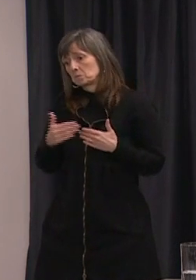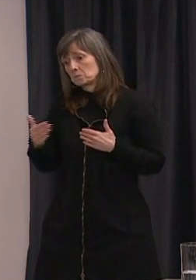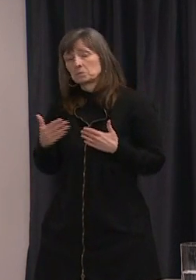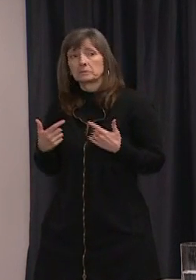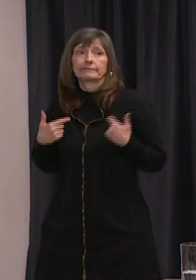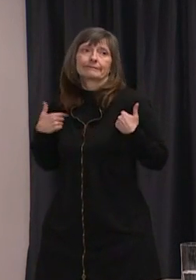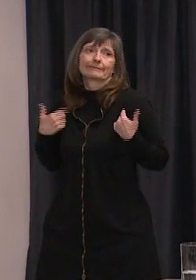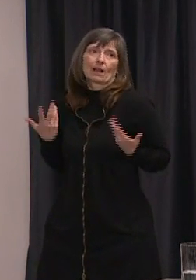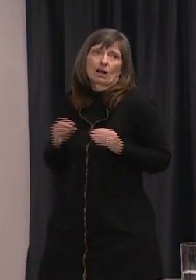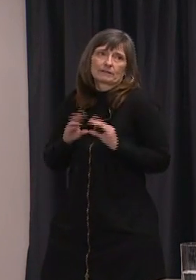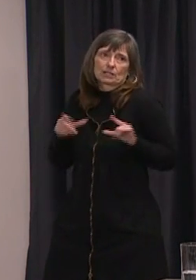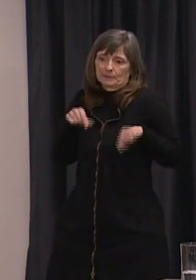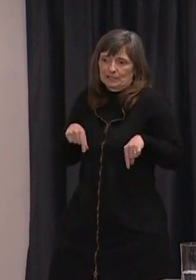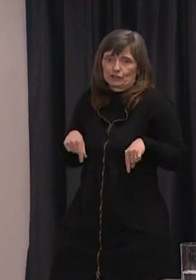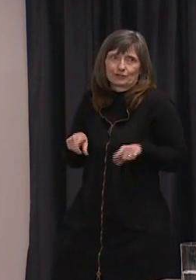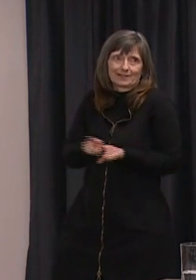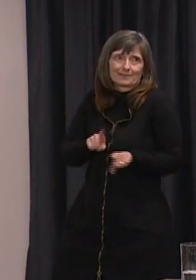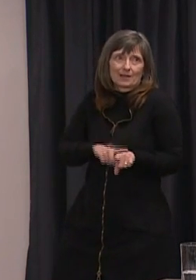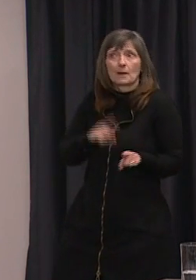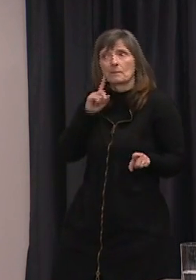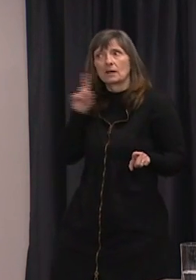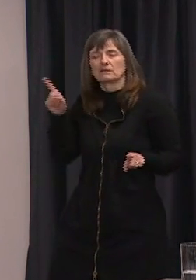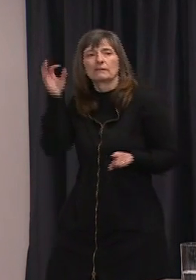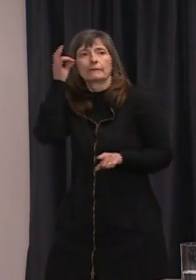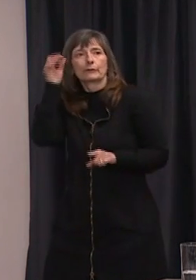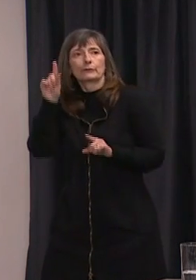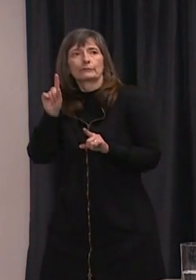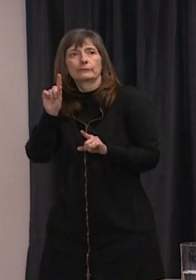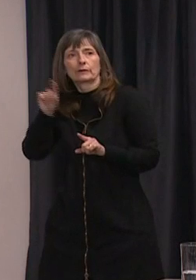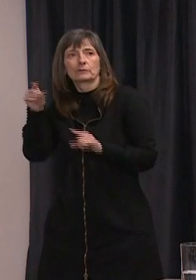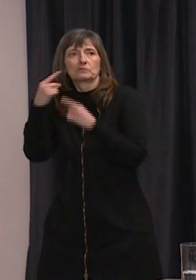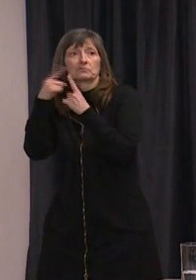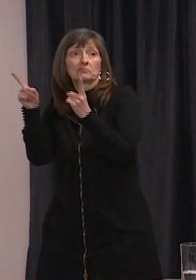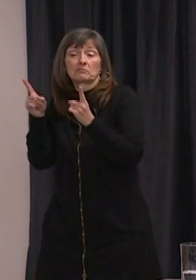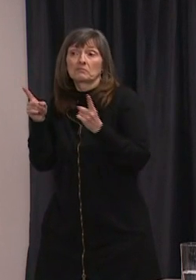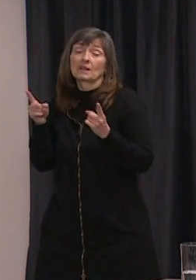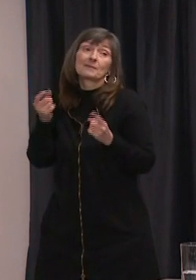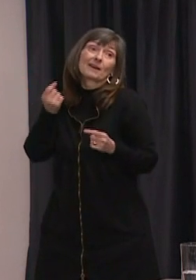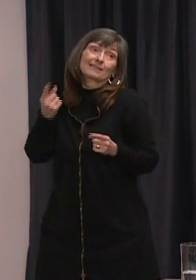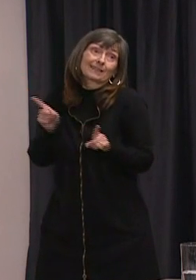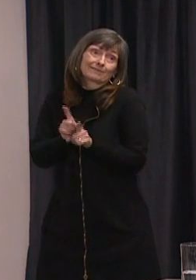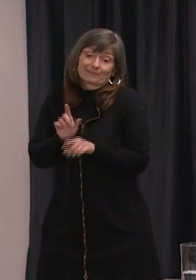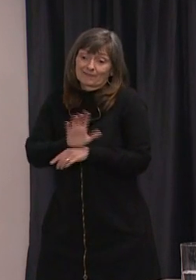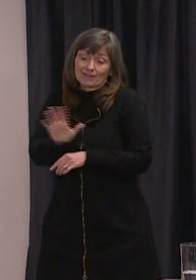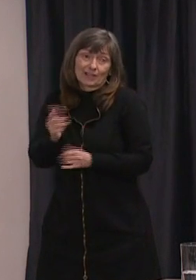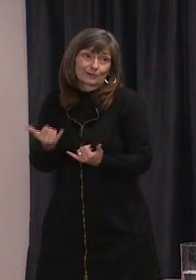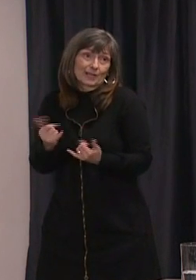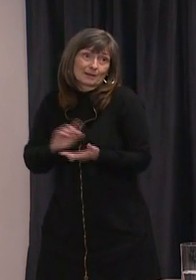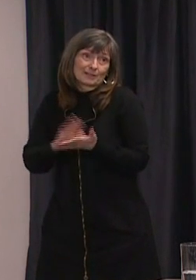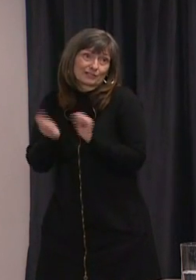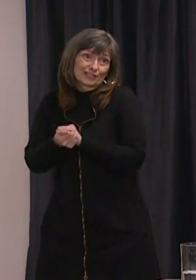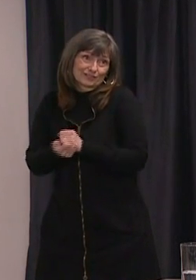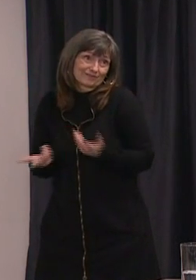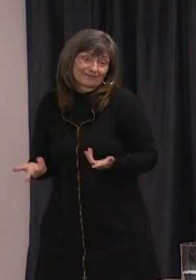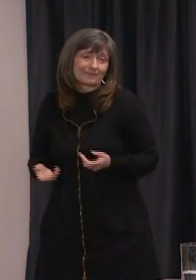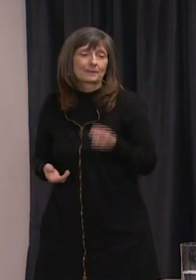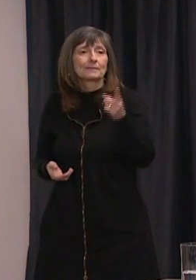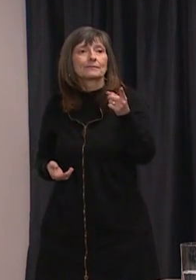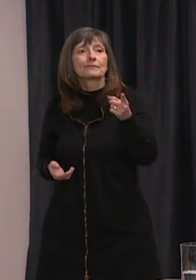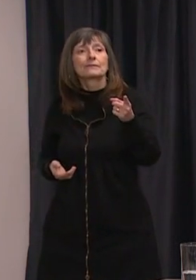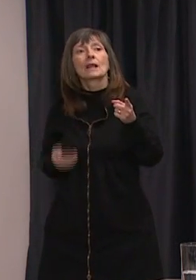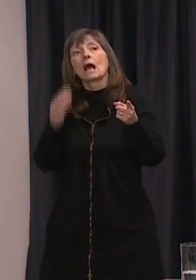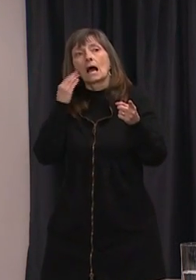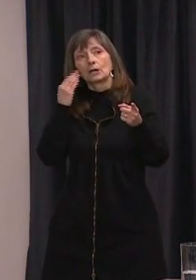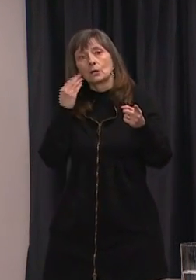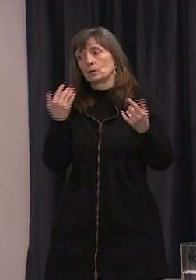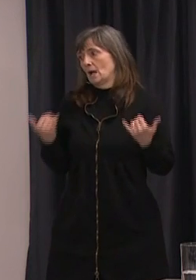seen those obviously but uh watch this space i suspect again by five o'clock this could be different again keeping in mind that we do know the prime minister is making